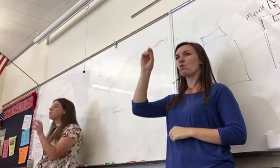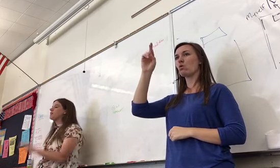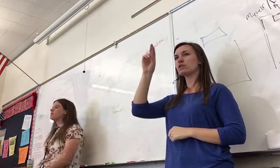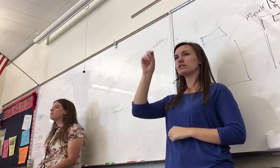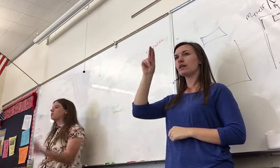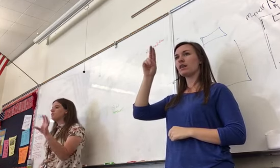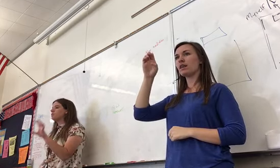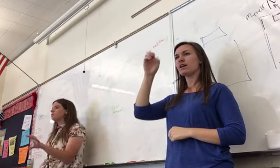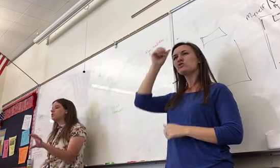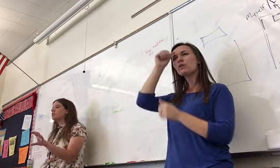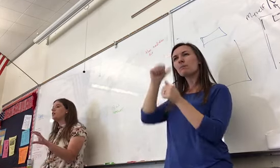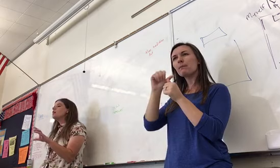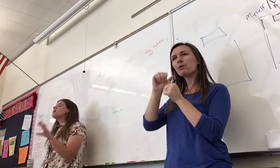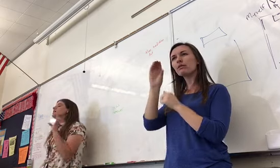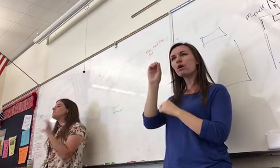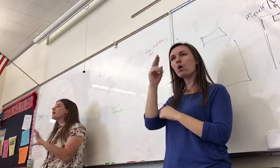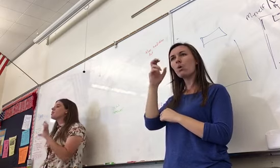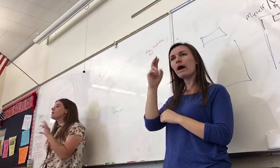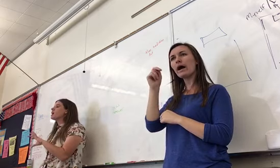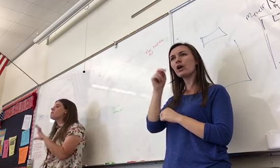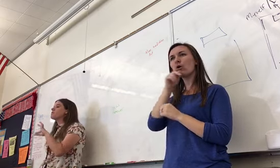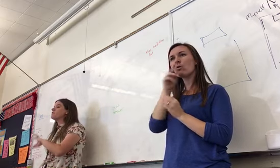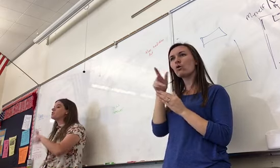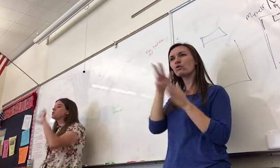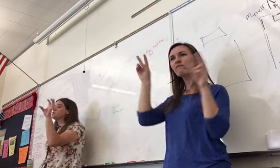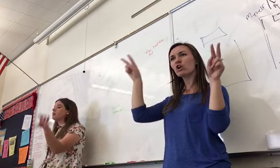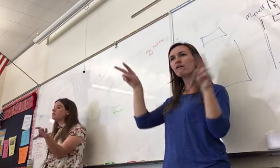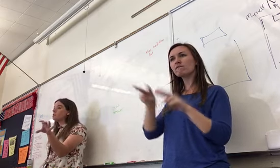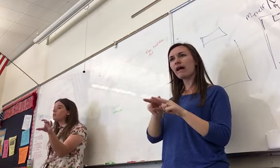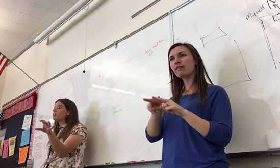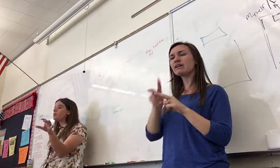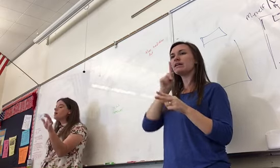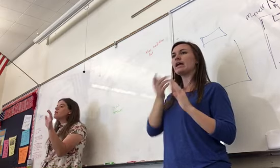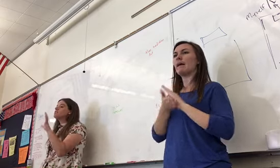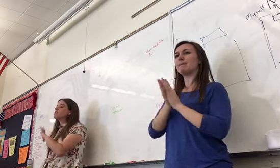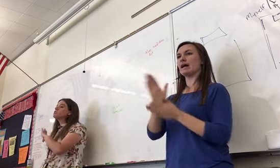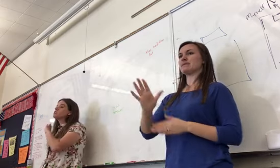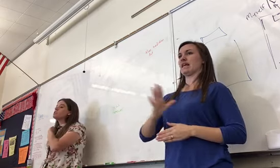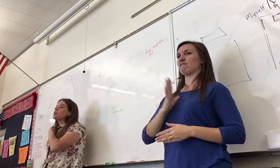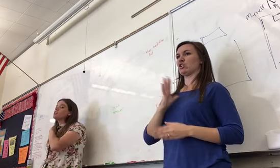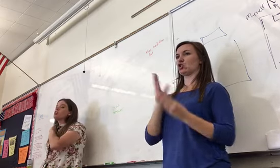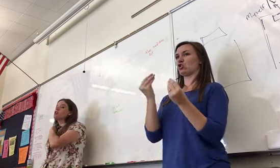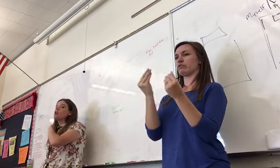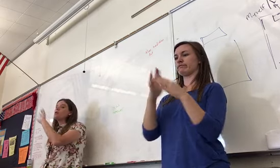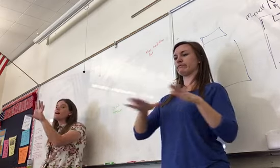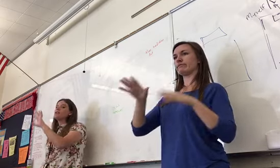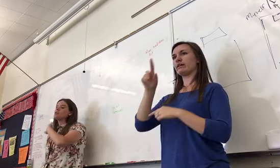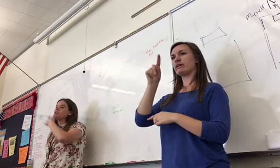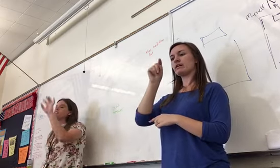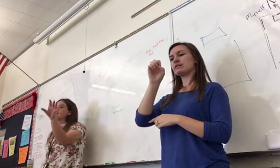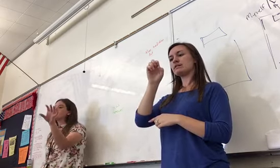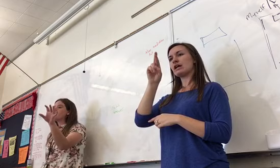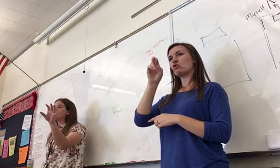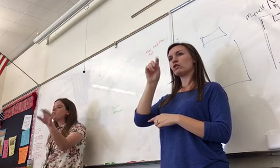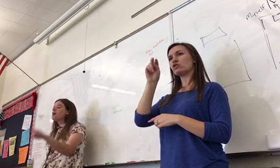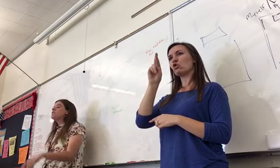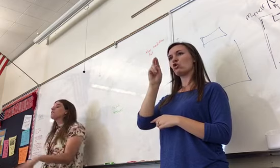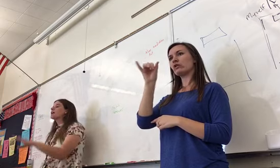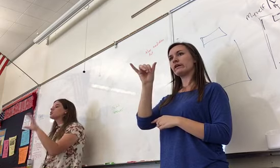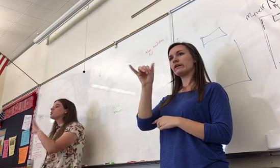debated in the French Revolution is now going to become an official territory. Instead of just saying, go at it, go find stuff, they're actually